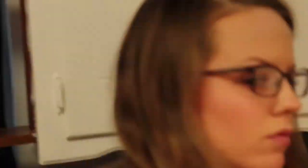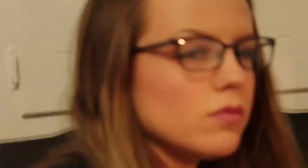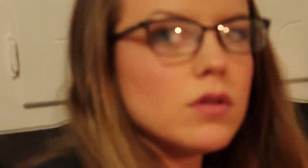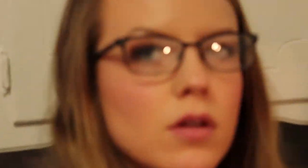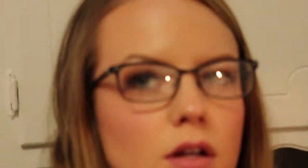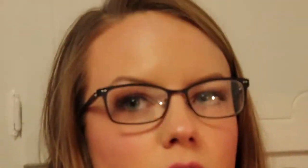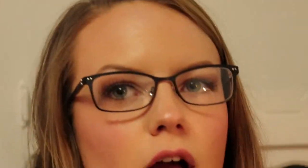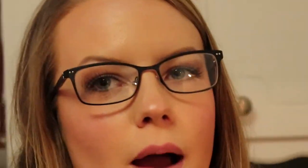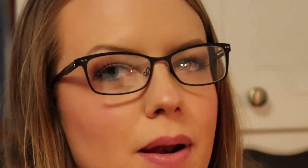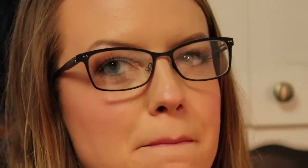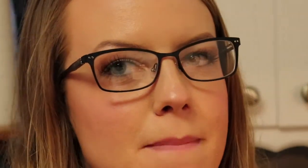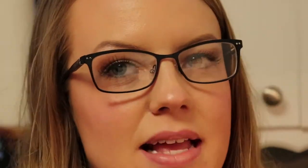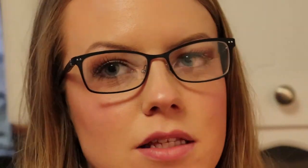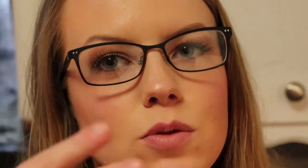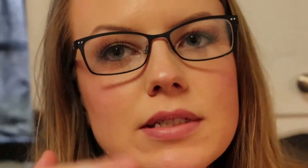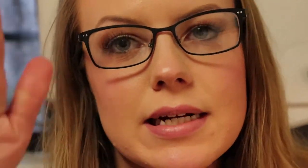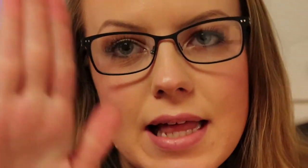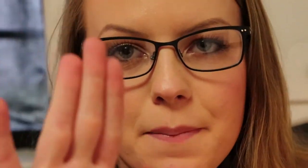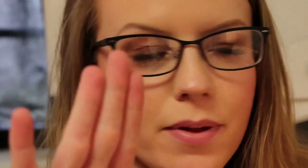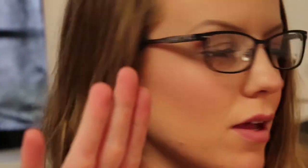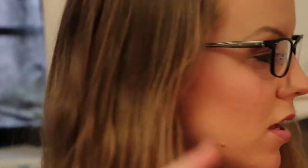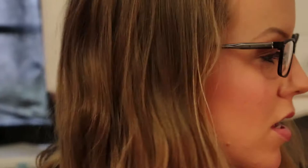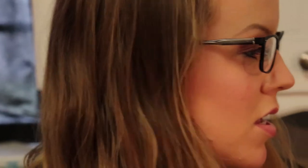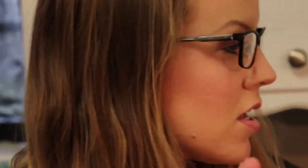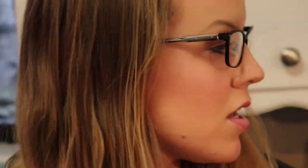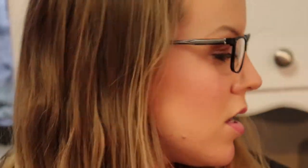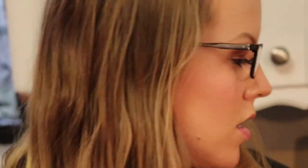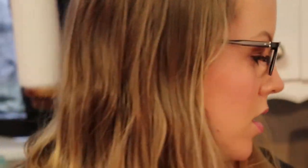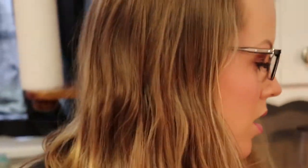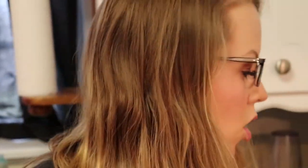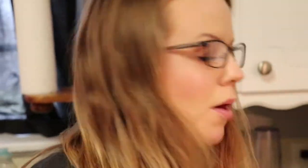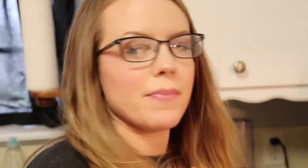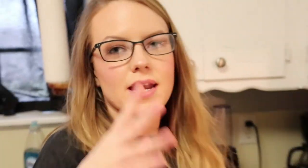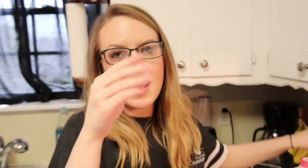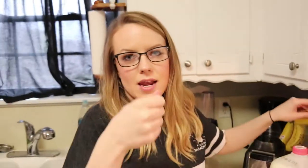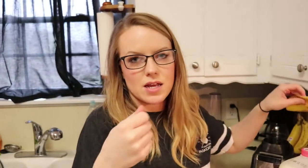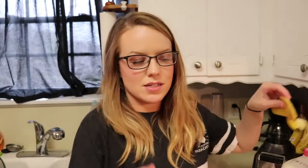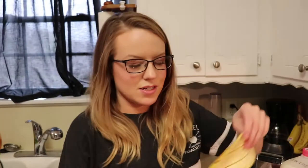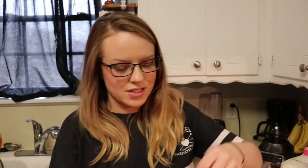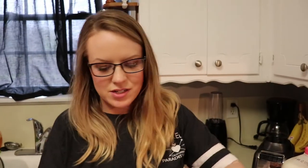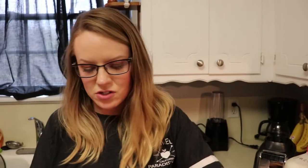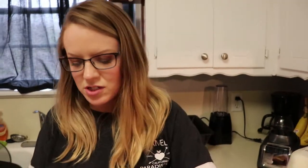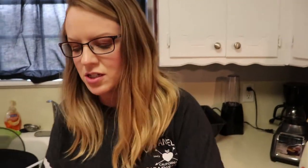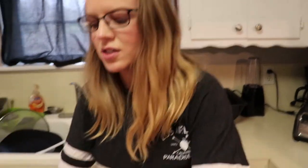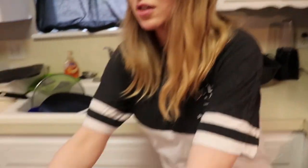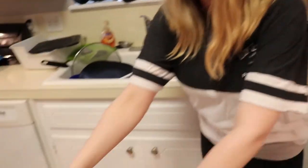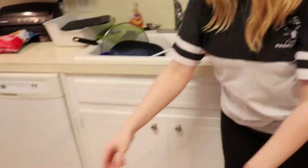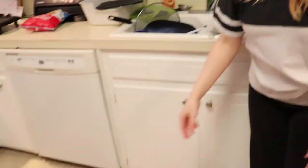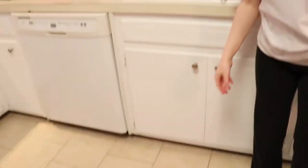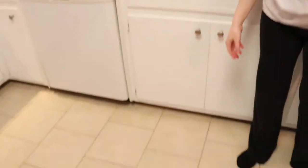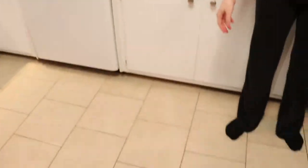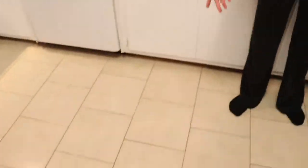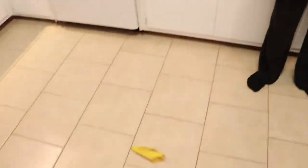i'm gonna make you flip a banana flip